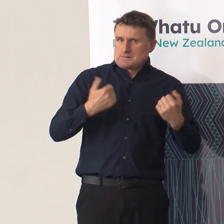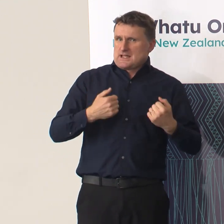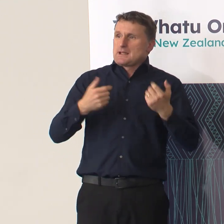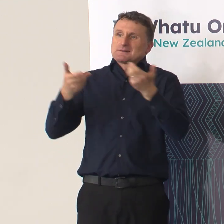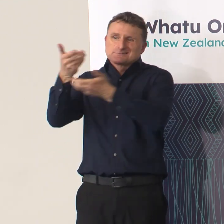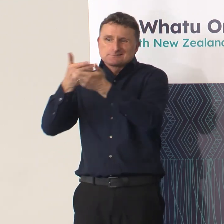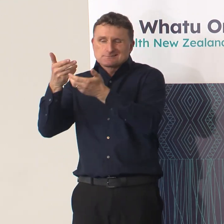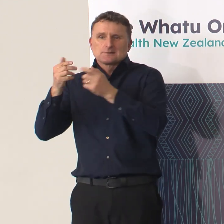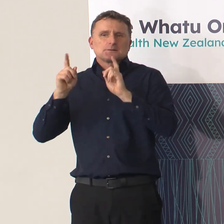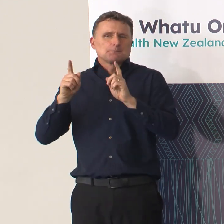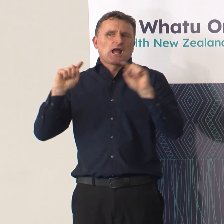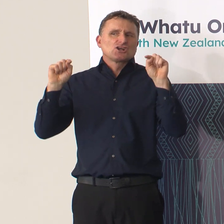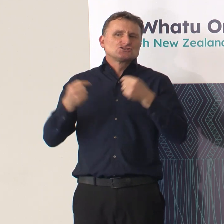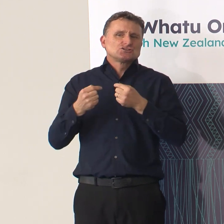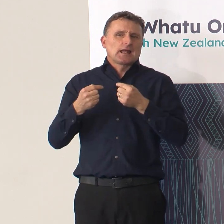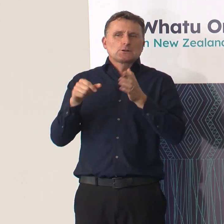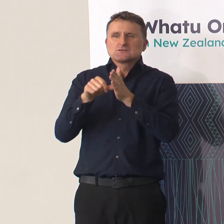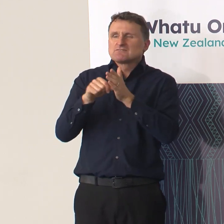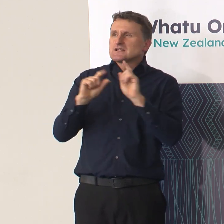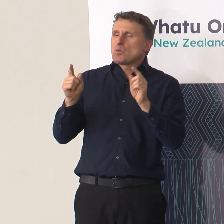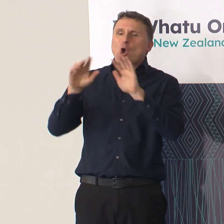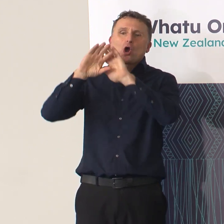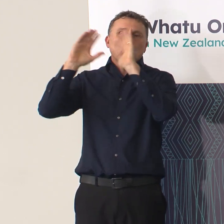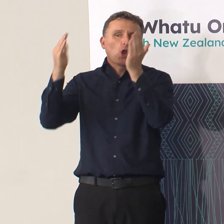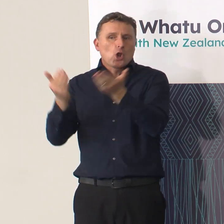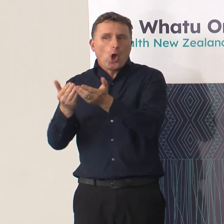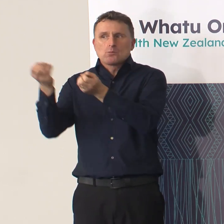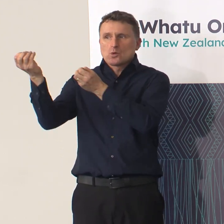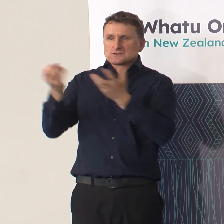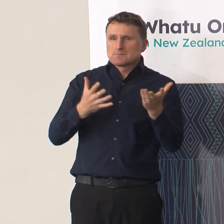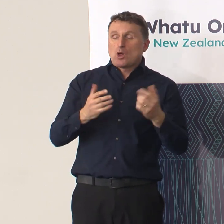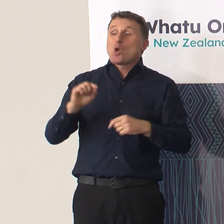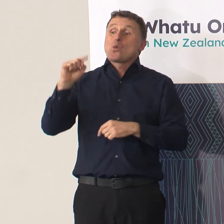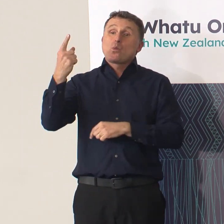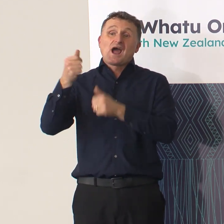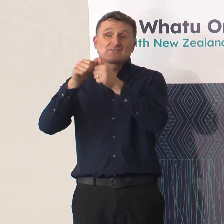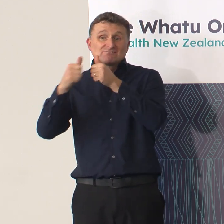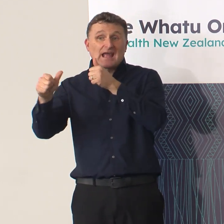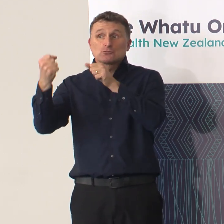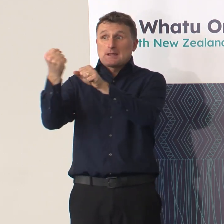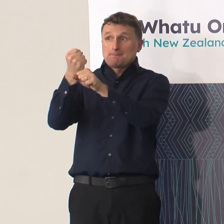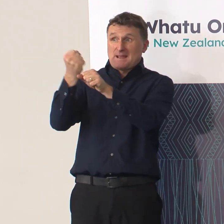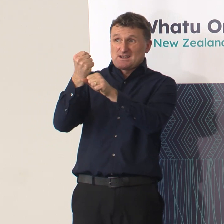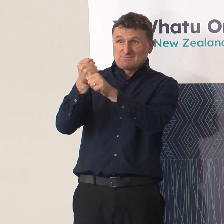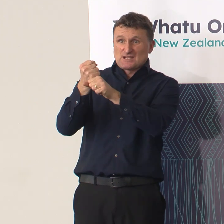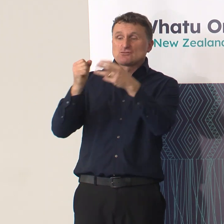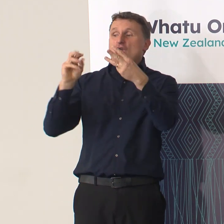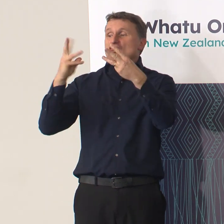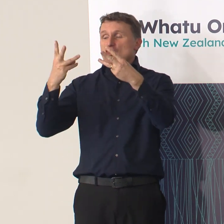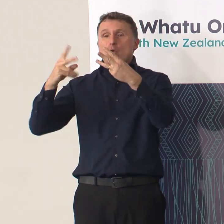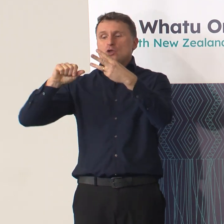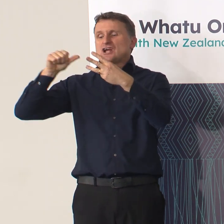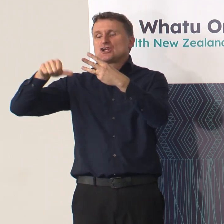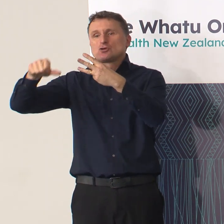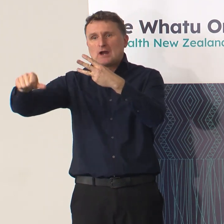with the global supply at the moment. There is only one manufacturer of the third generation vaccine that we are seeking, and the